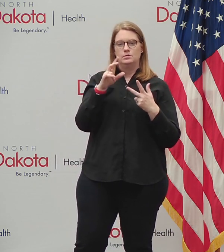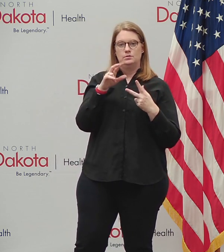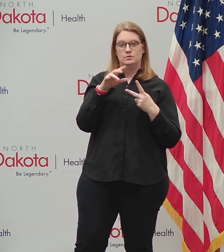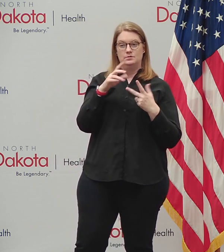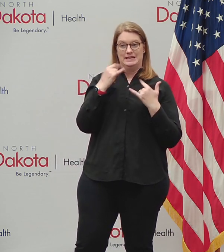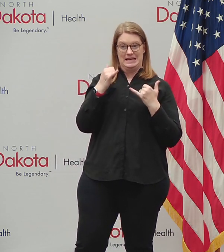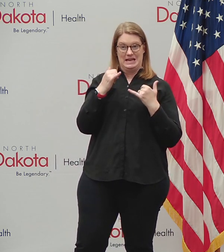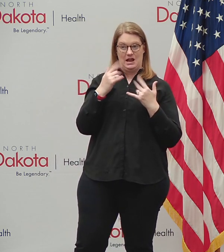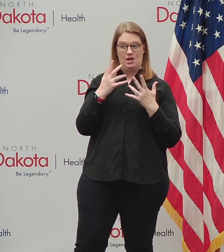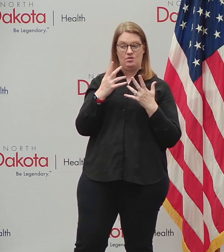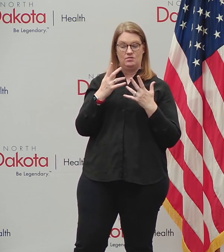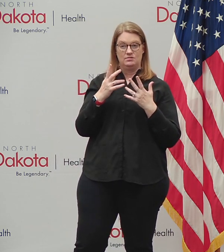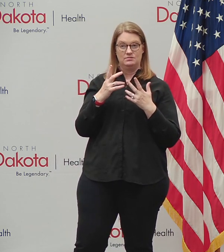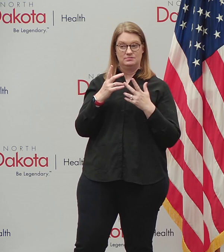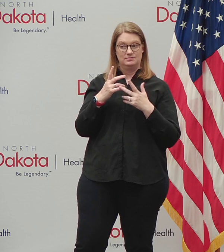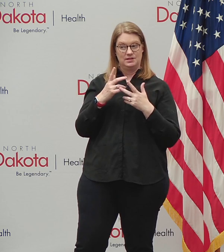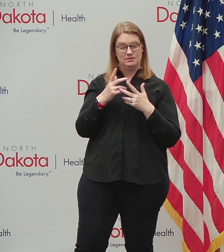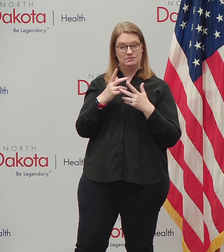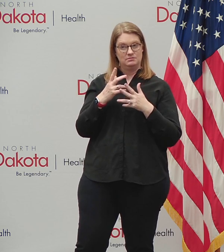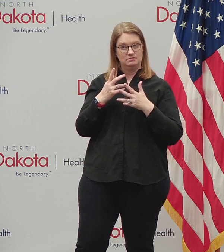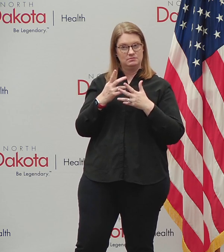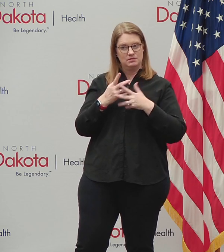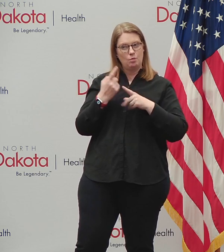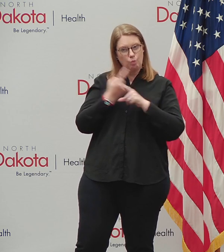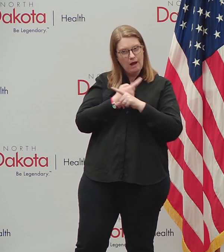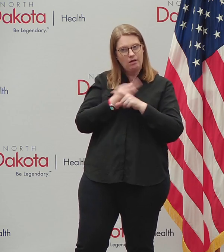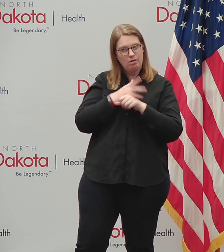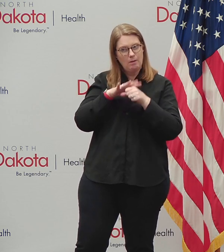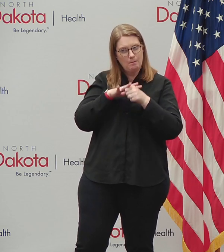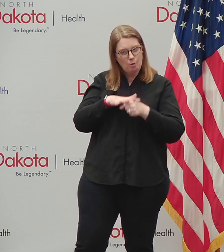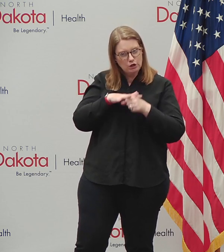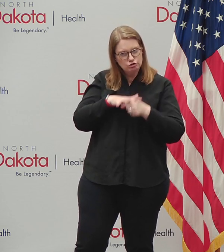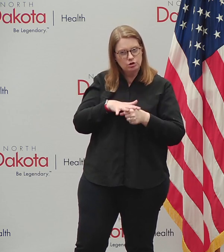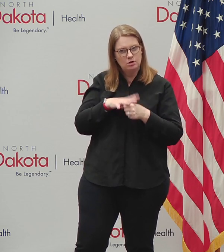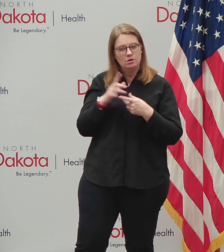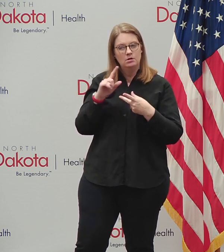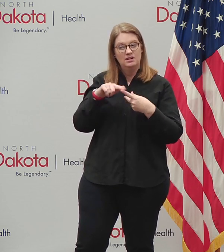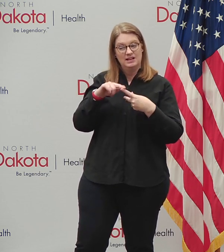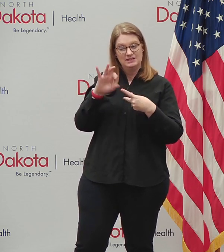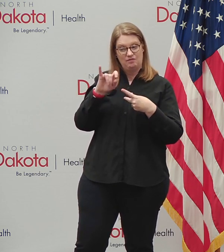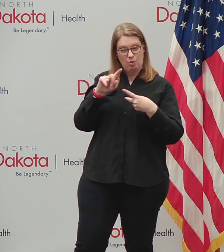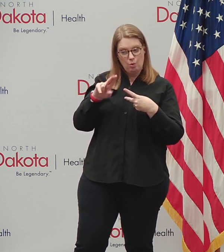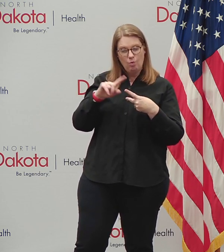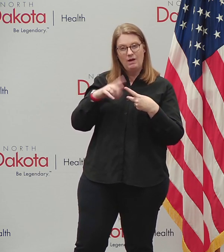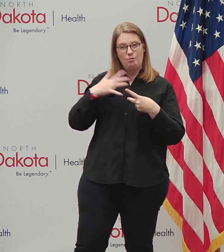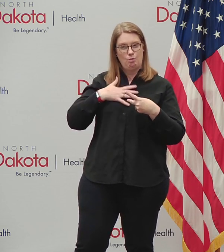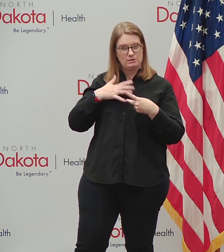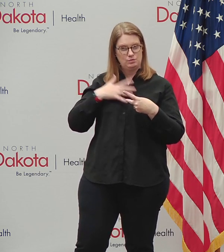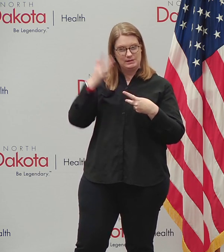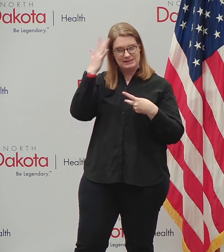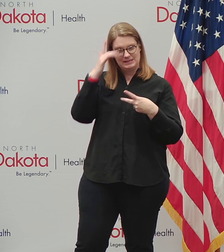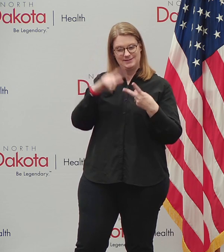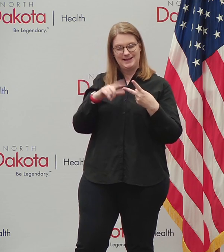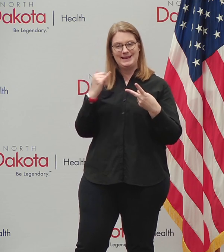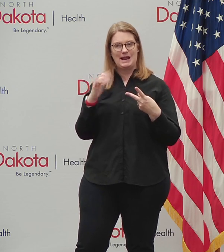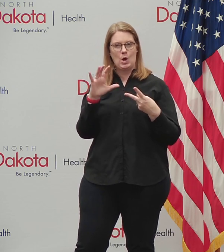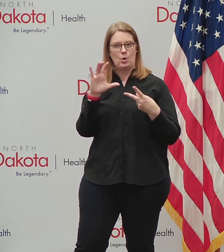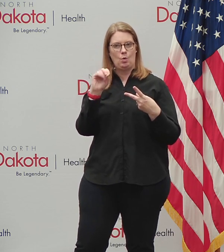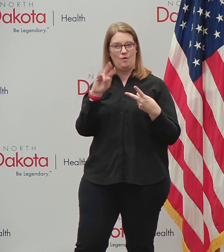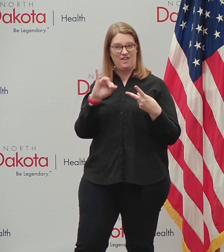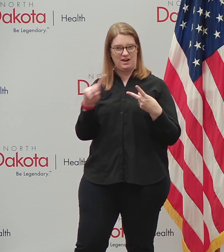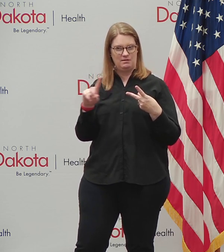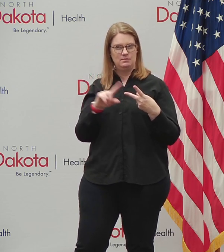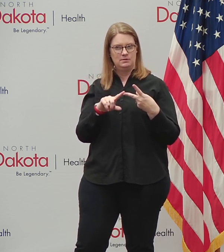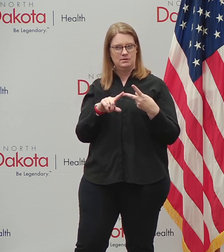pressure on hospitalization and respiratory diseases. At the same time, we've got this new novel coronavirus, uh,